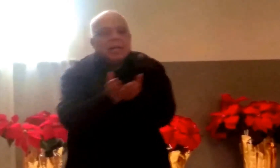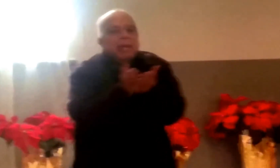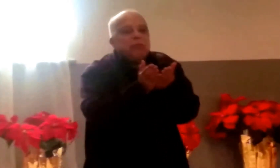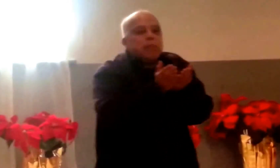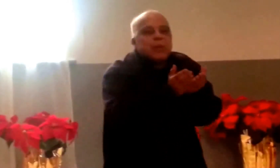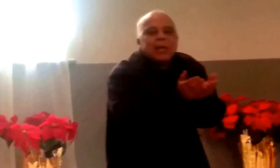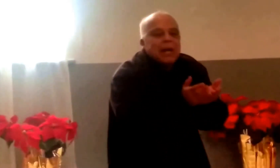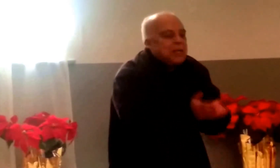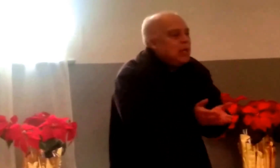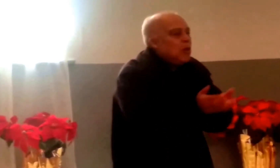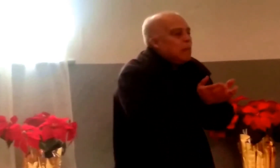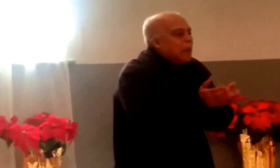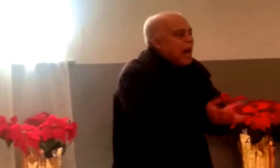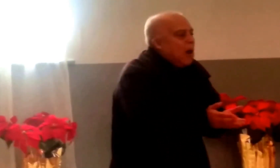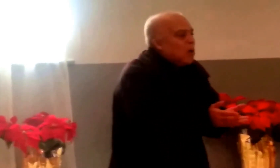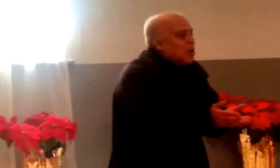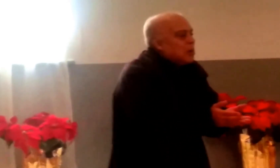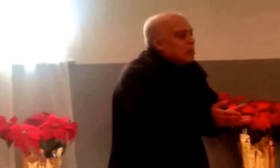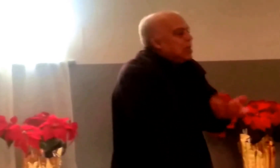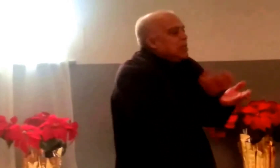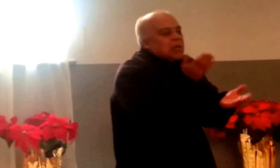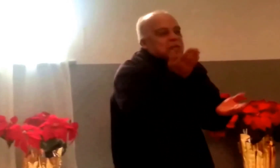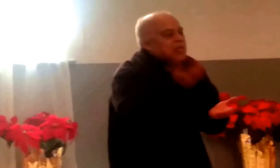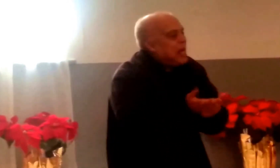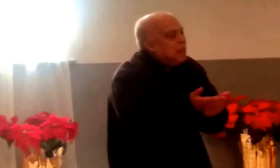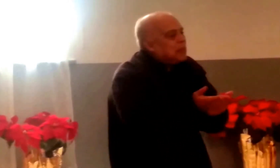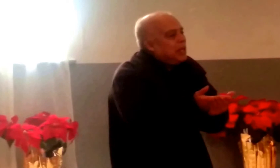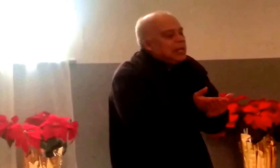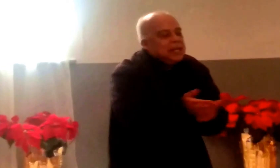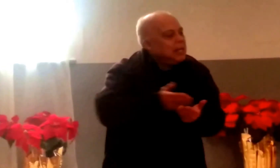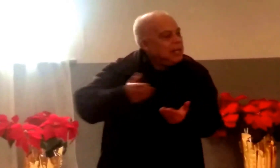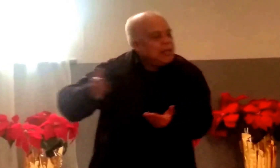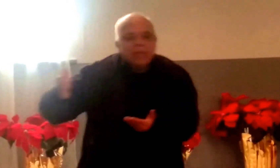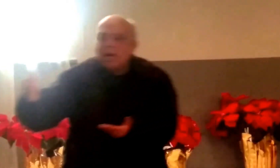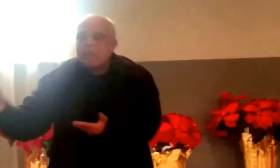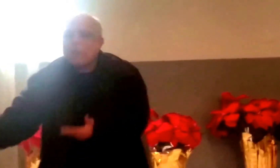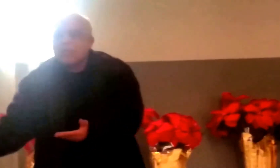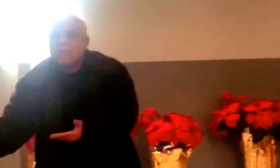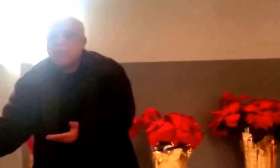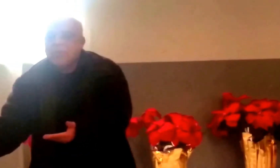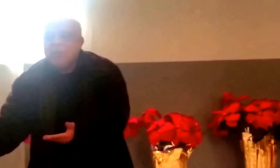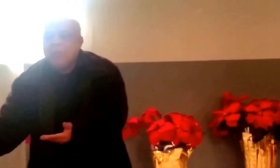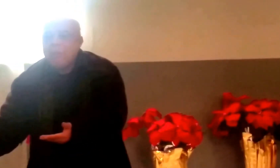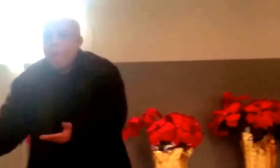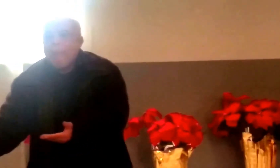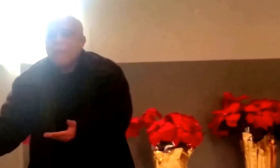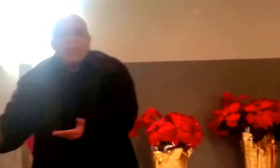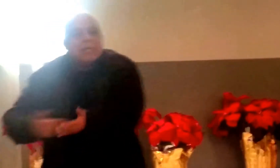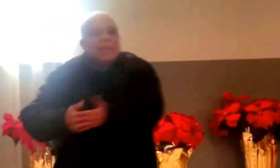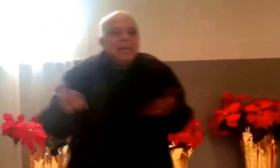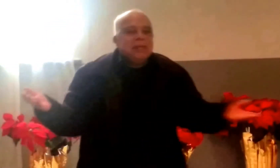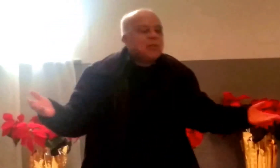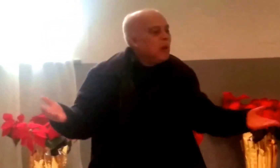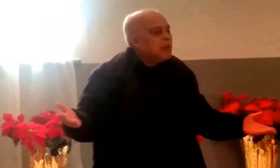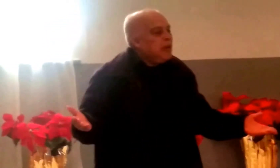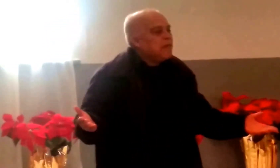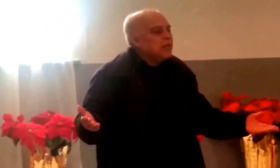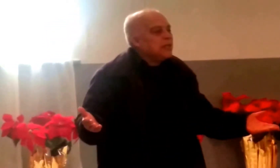If you put a Latino in power, but he does the same thing that the other person was doing, there's no difference.